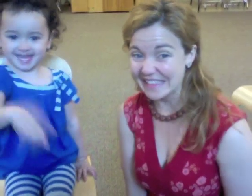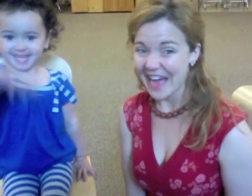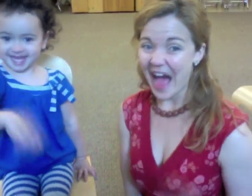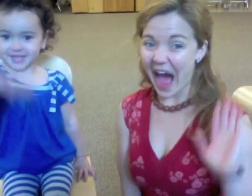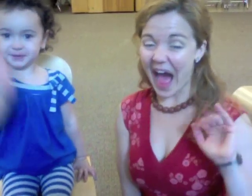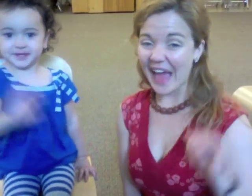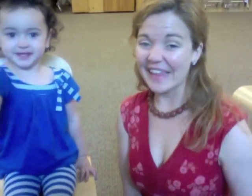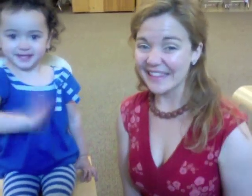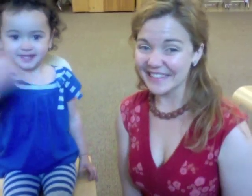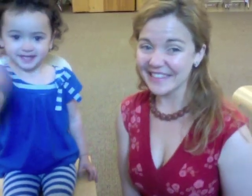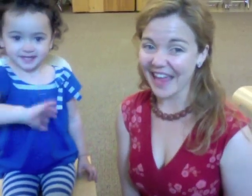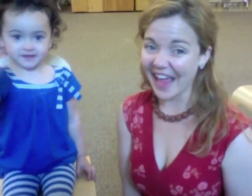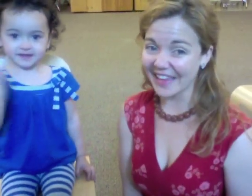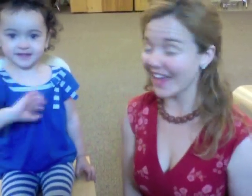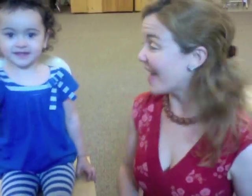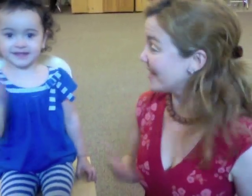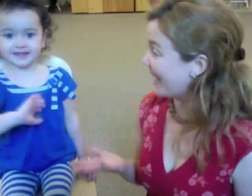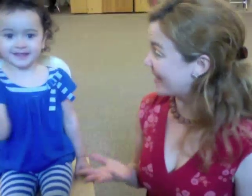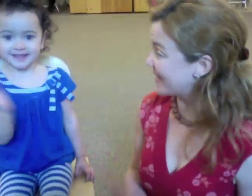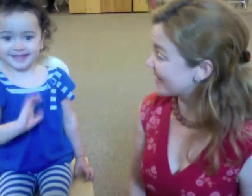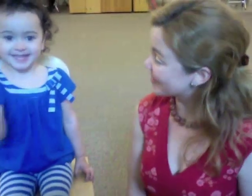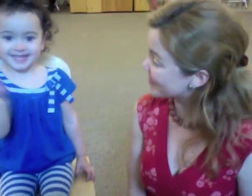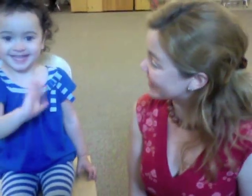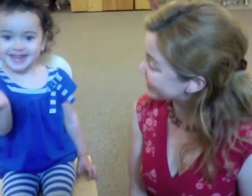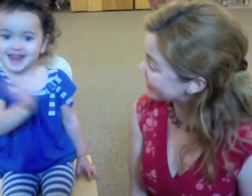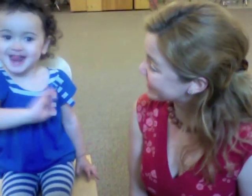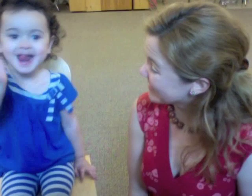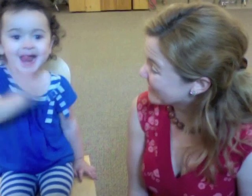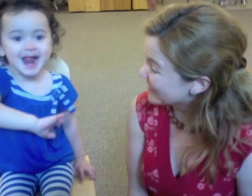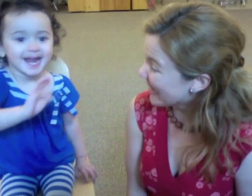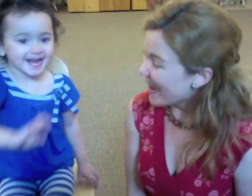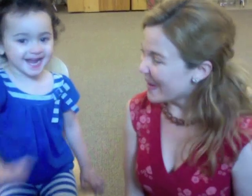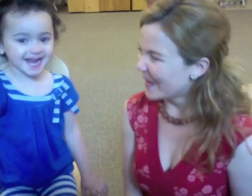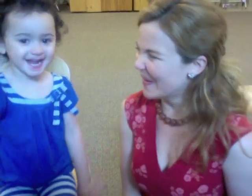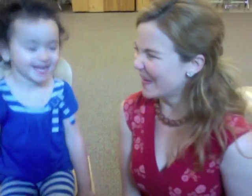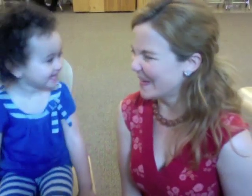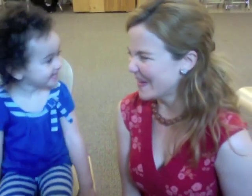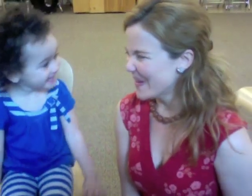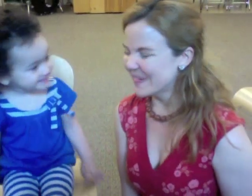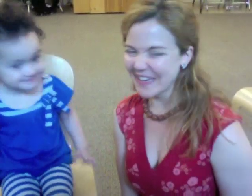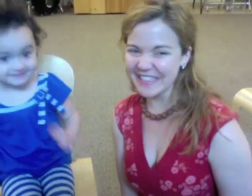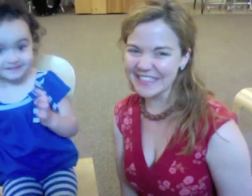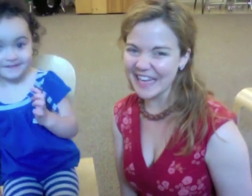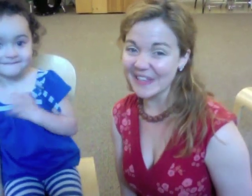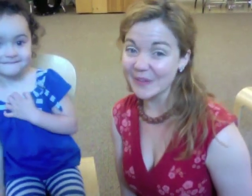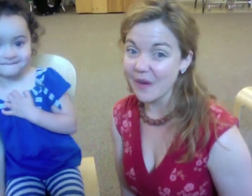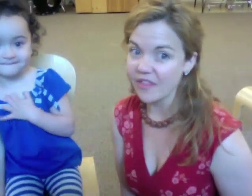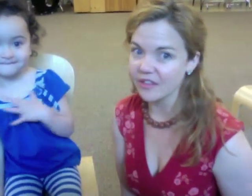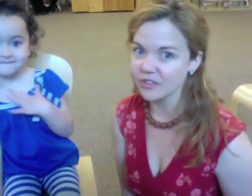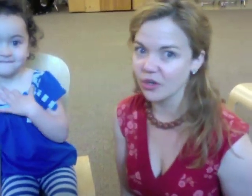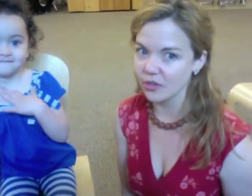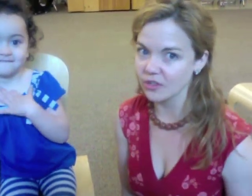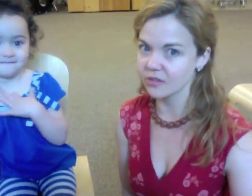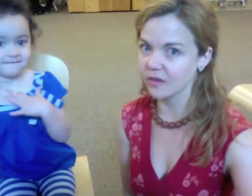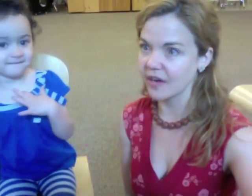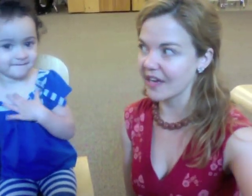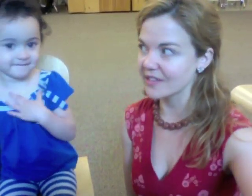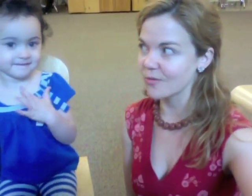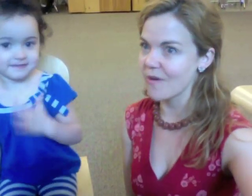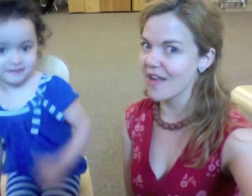Hi, this is Hannah and Caden at Stone Ridge. We're going to tell you the turtle story. It's one